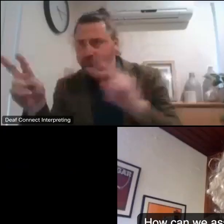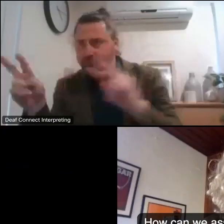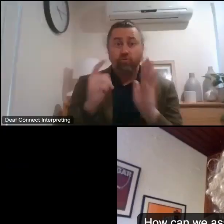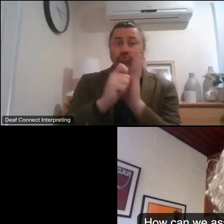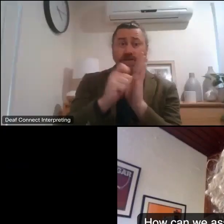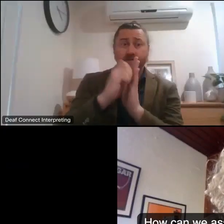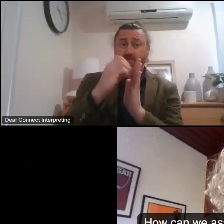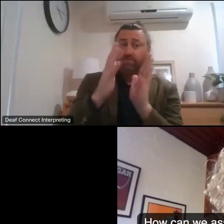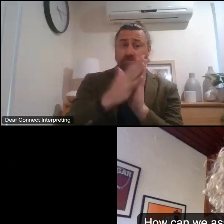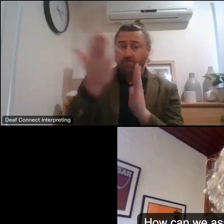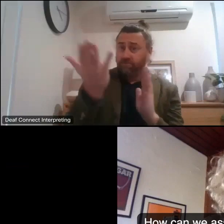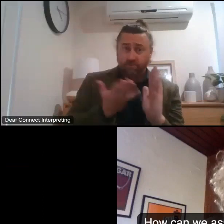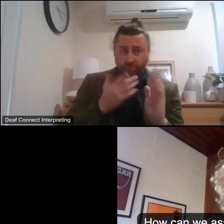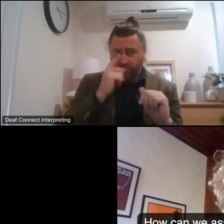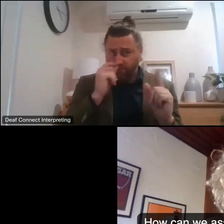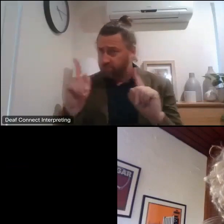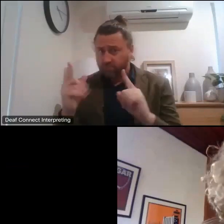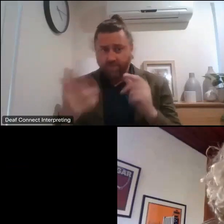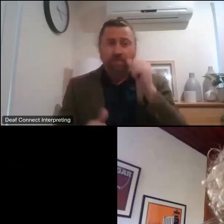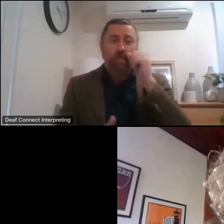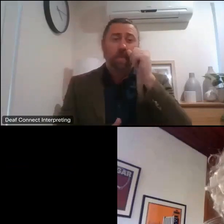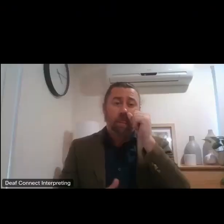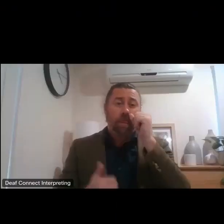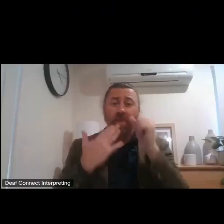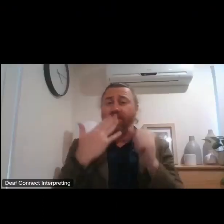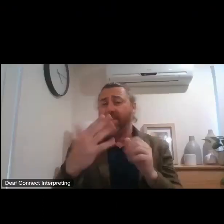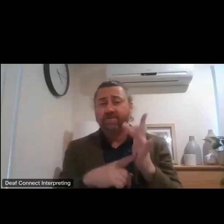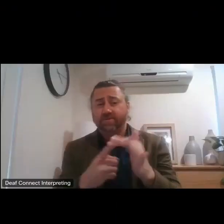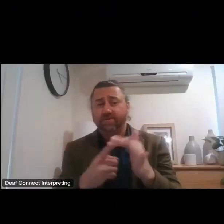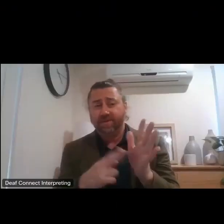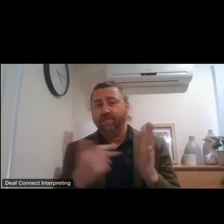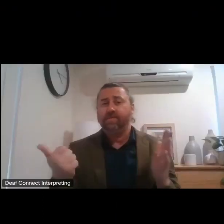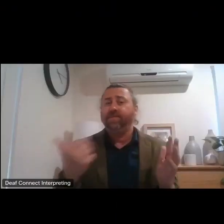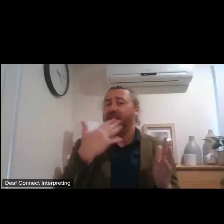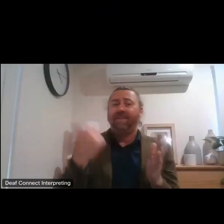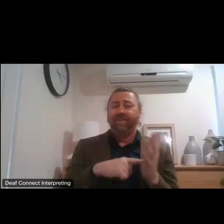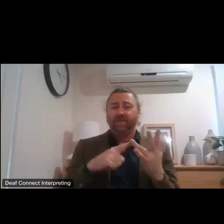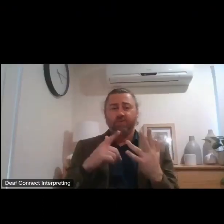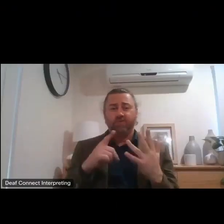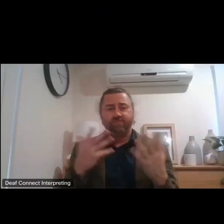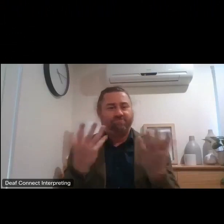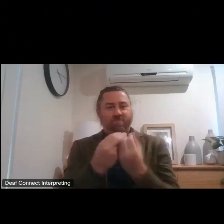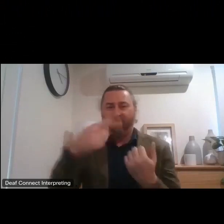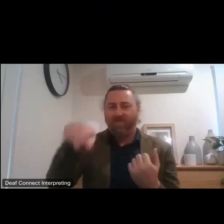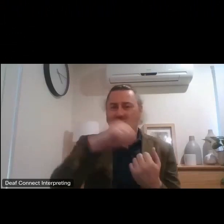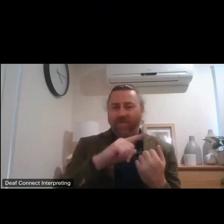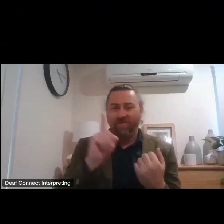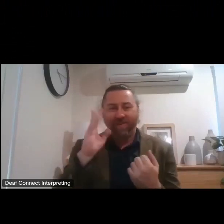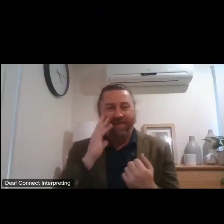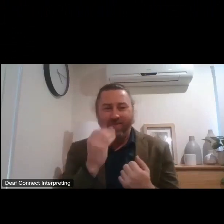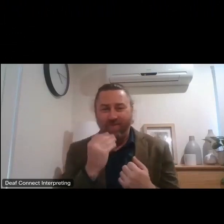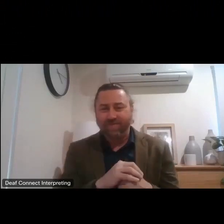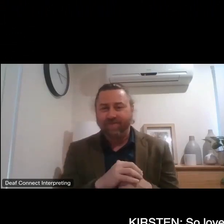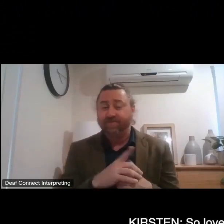thanks jean um and so lovely to be with um everyone this afternoon awesome